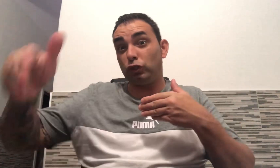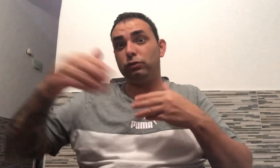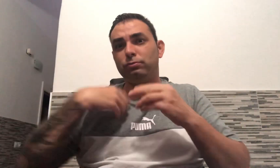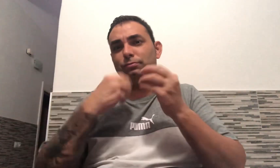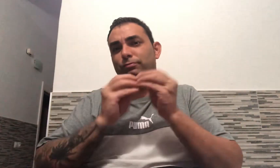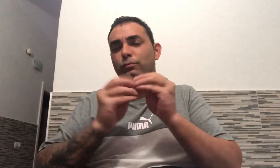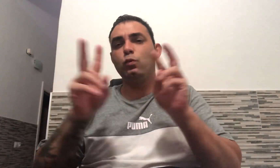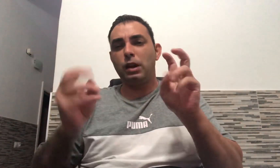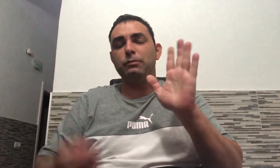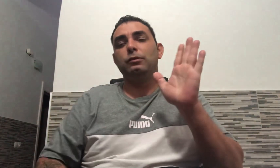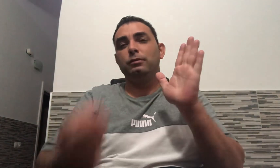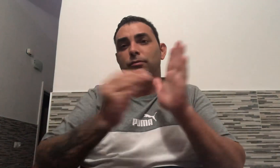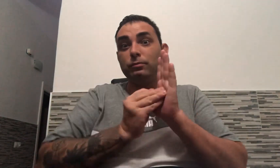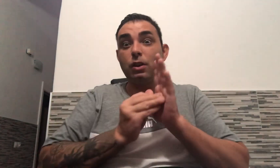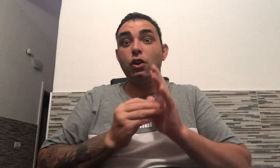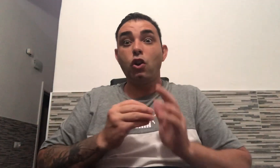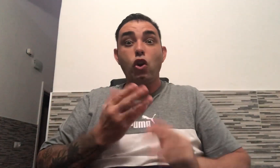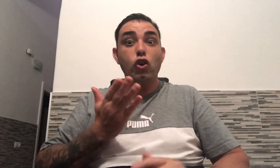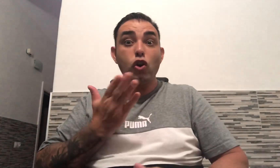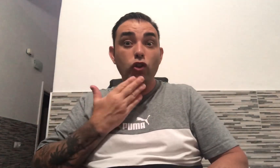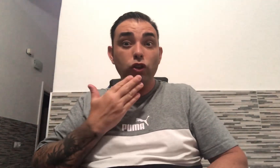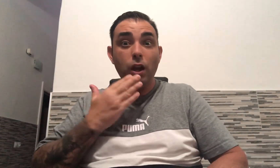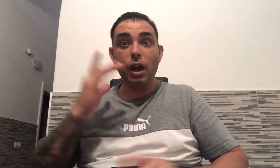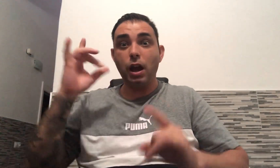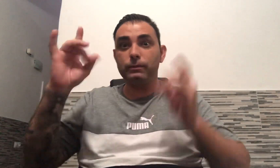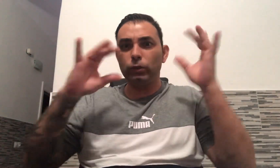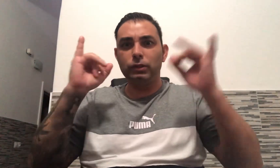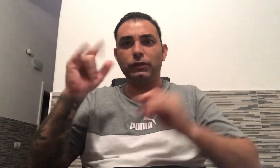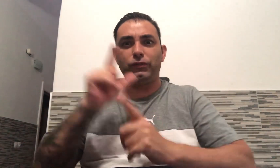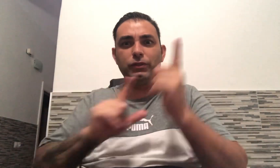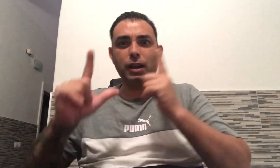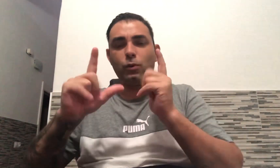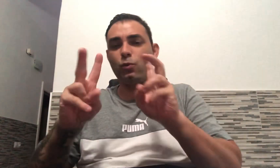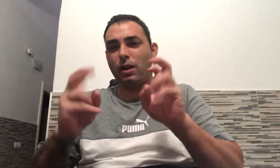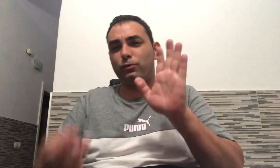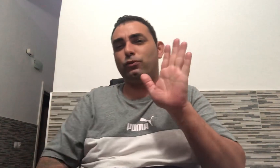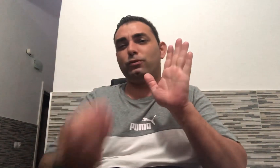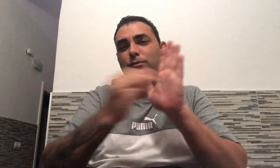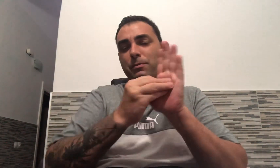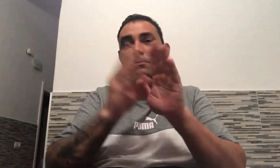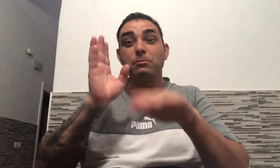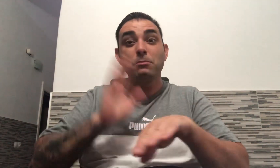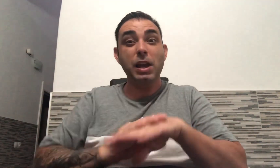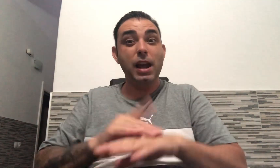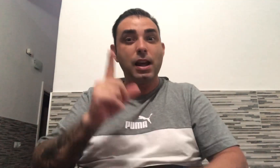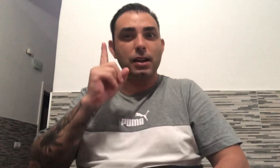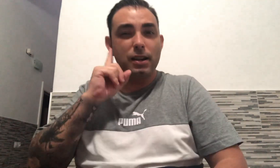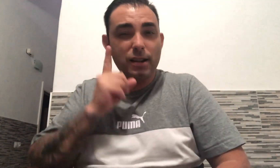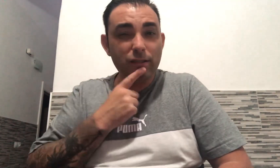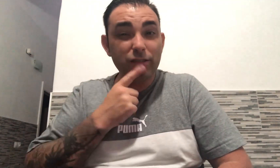to spend a little bit of